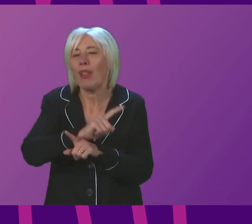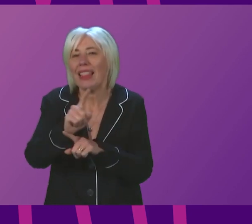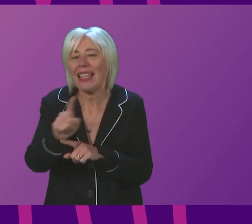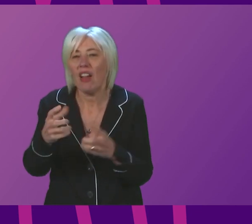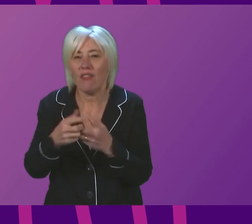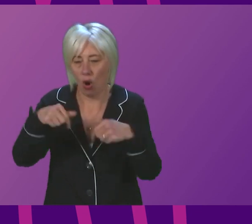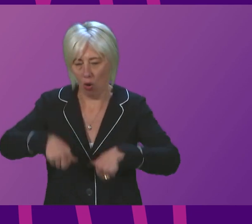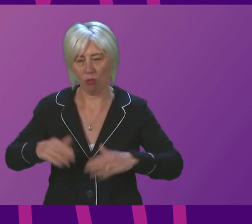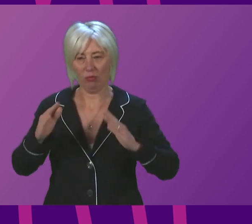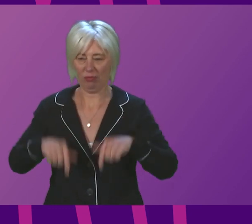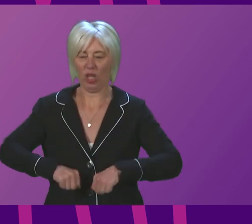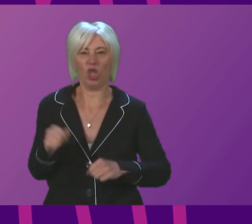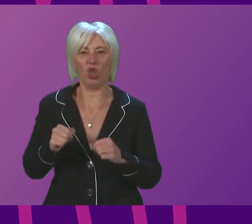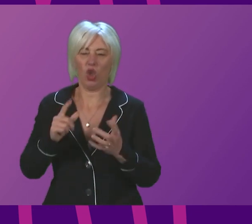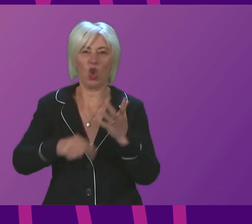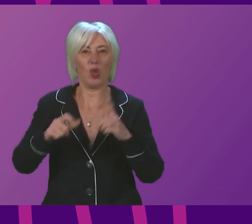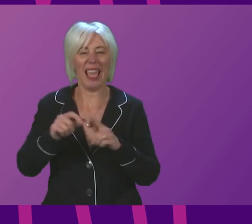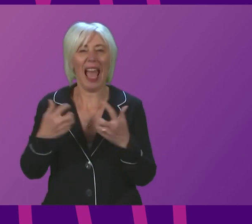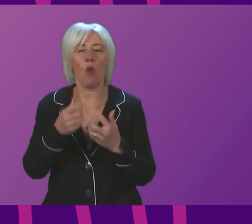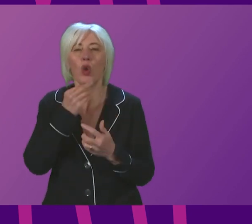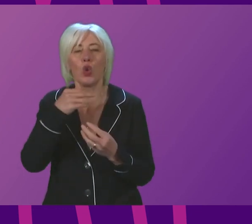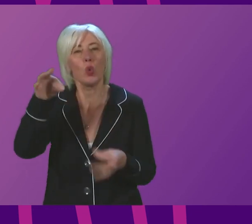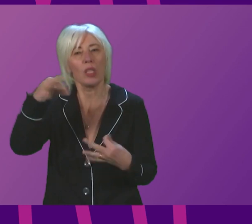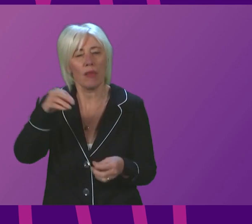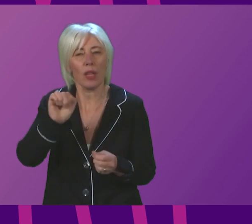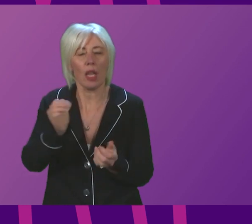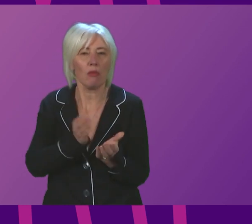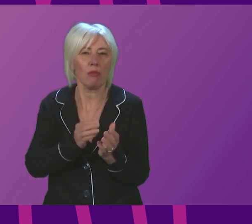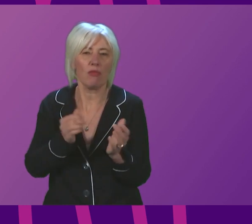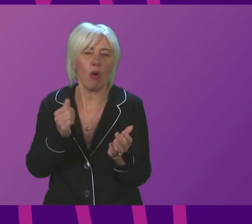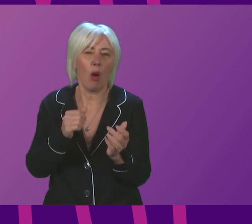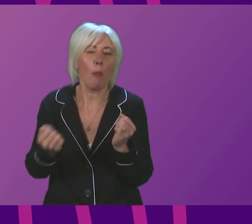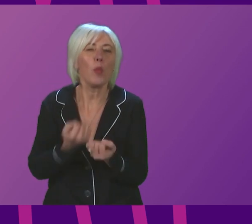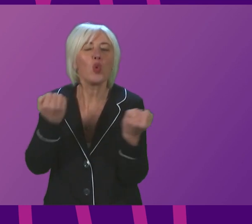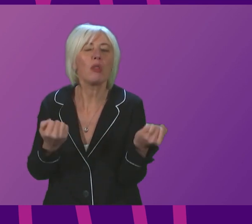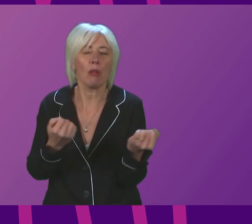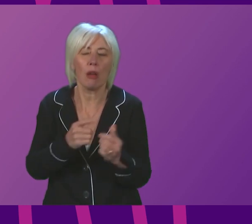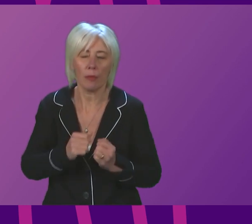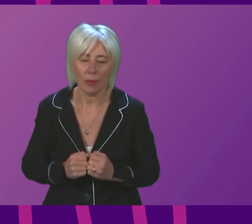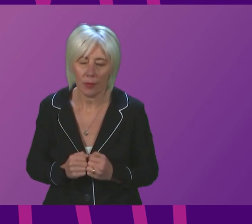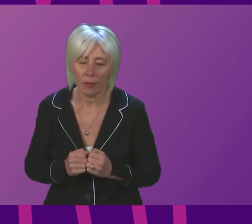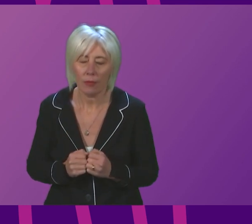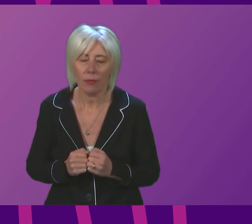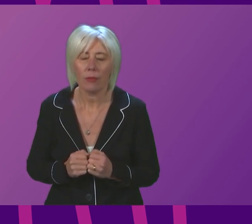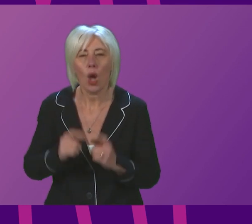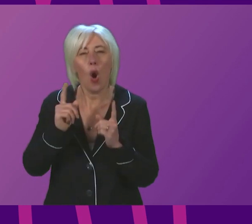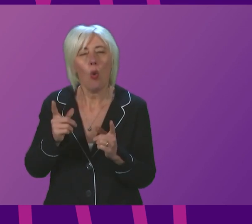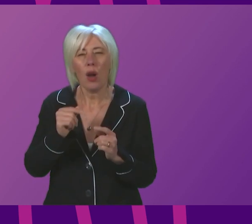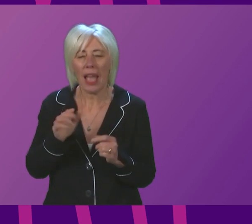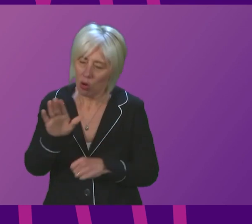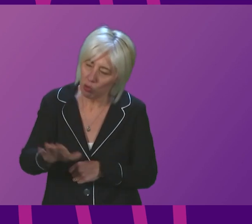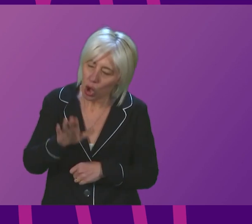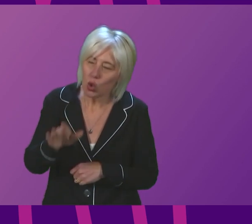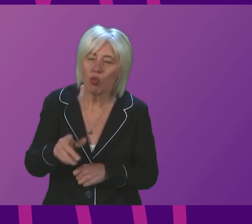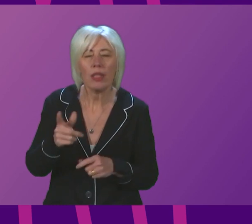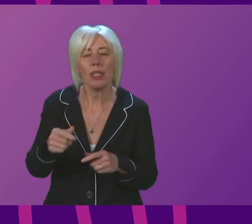domestic purposes. Jamie Halcroj-Johnson to be followed by Marie McNair. What assurances can the First Minister give to Scotland's